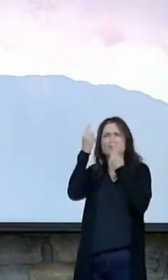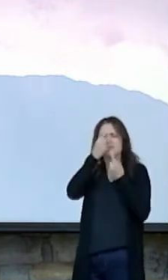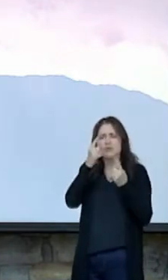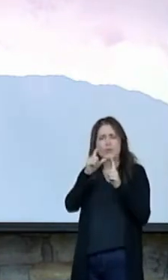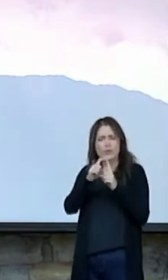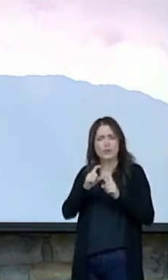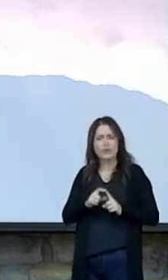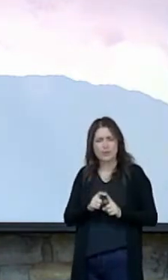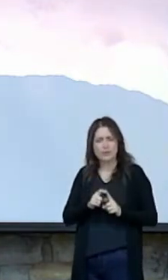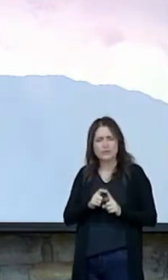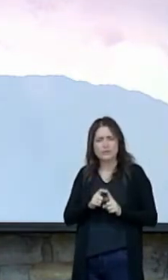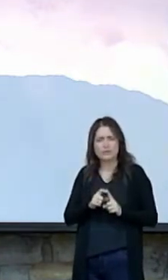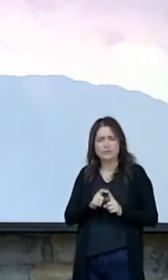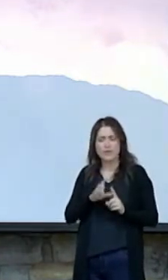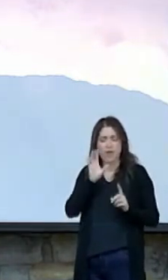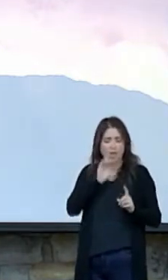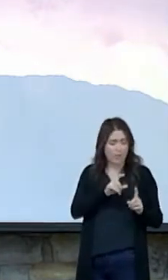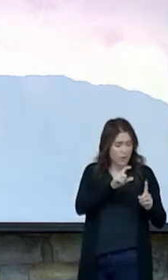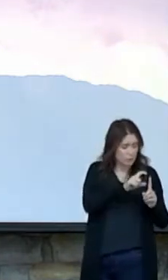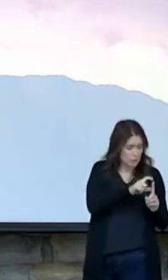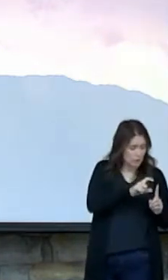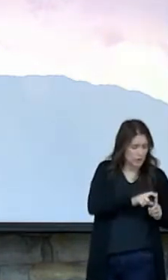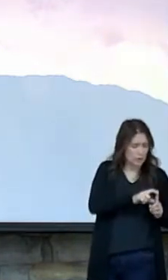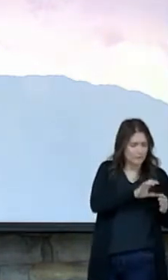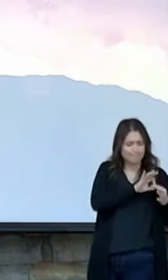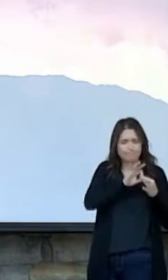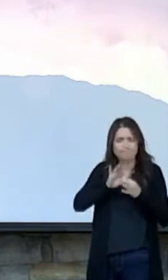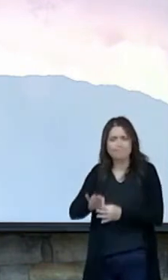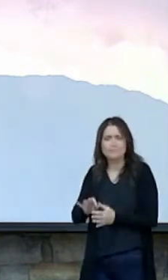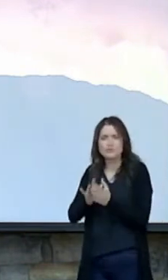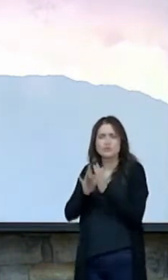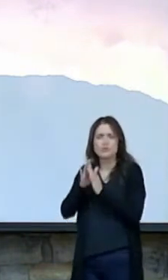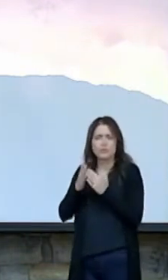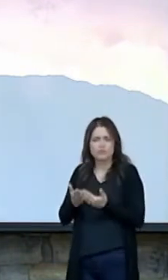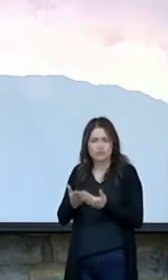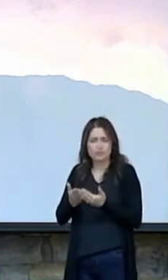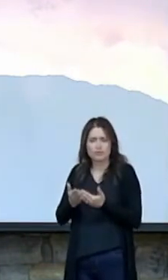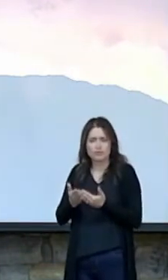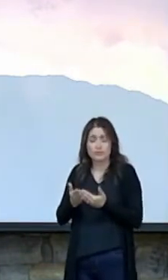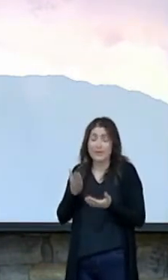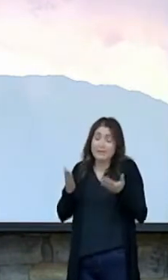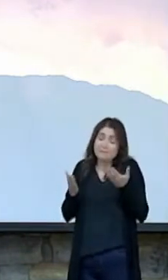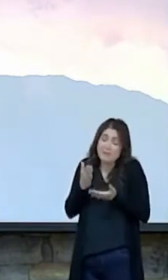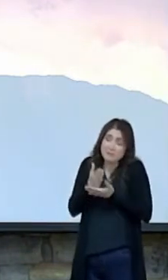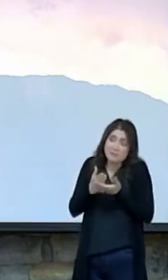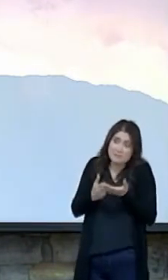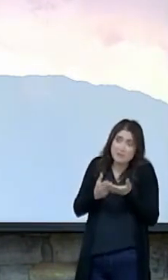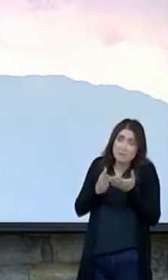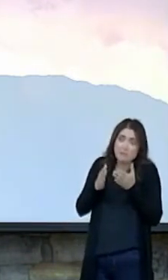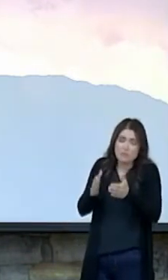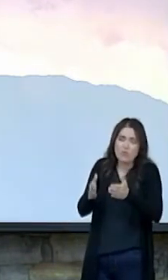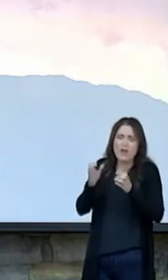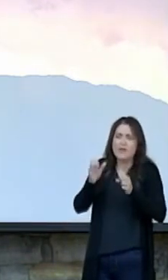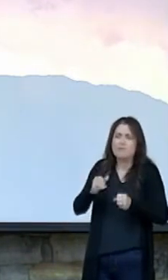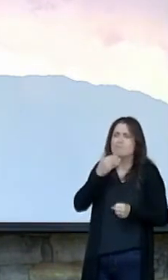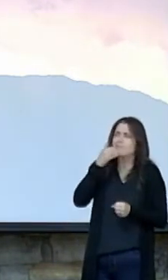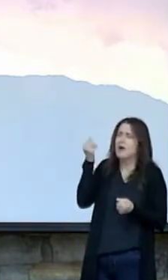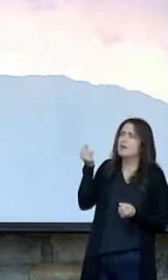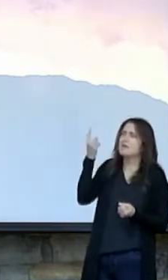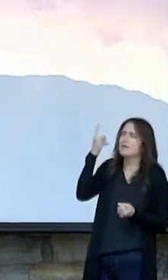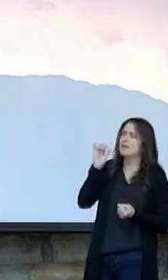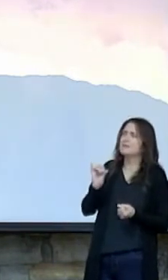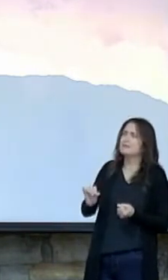I want us to tie those words to Scripture and maybe in some small way, we can better understand